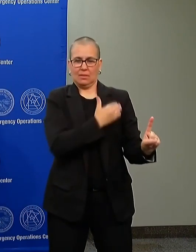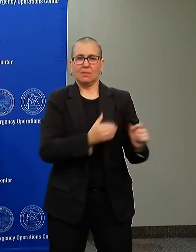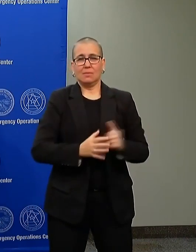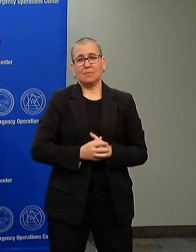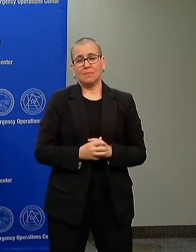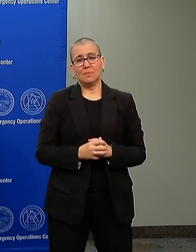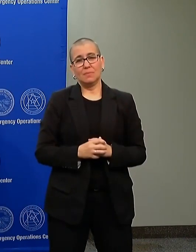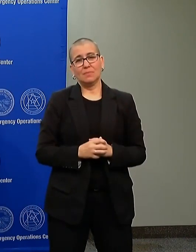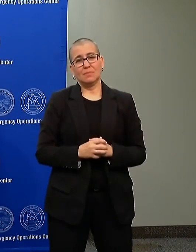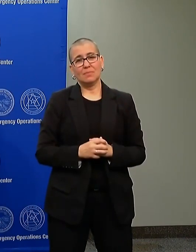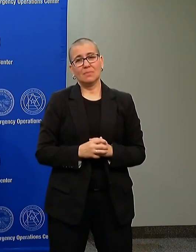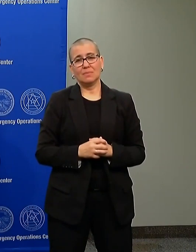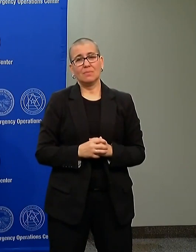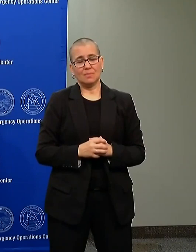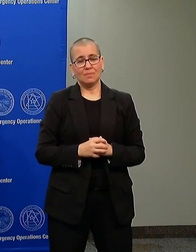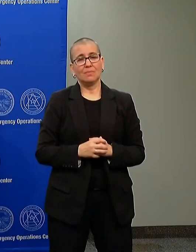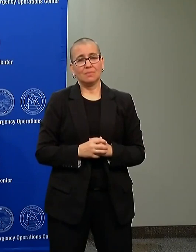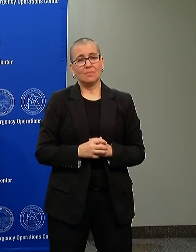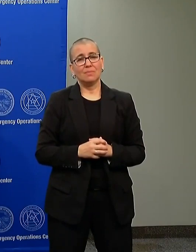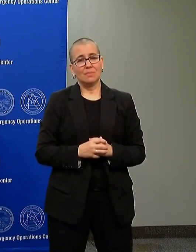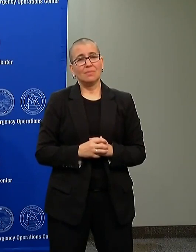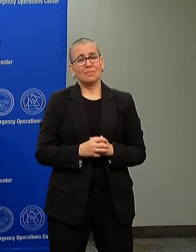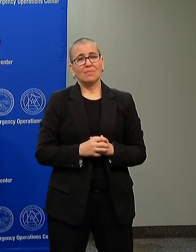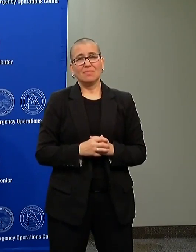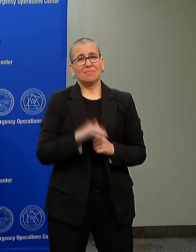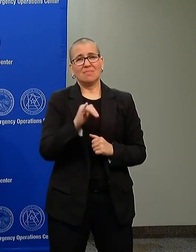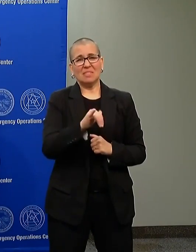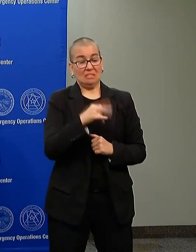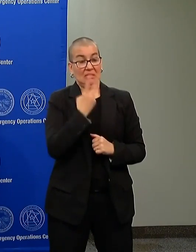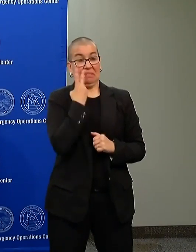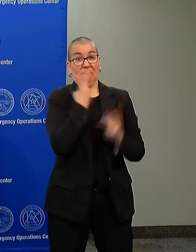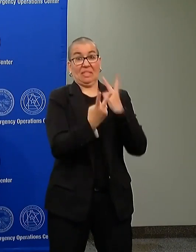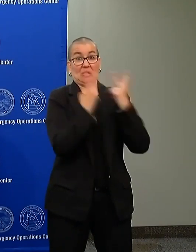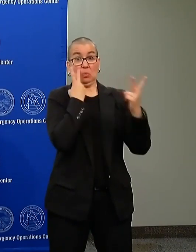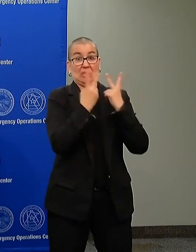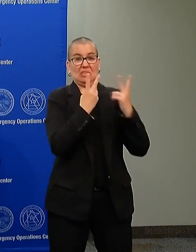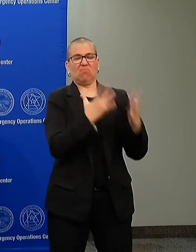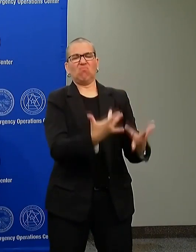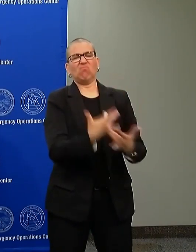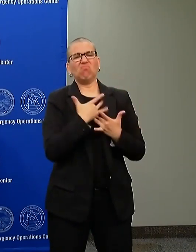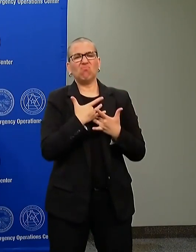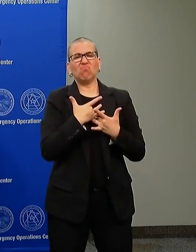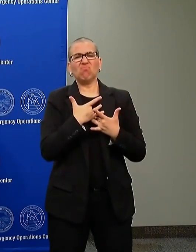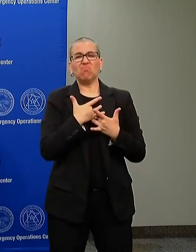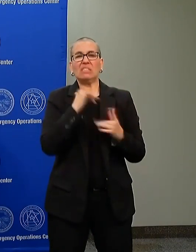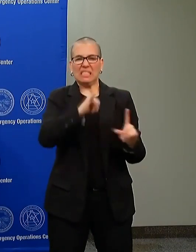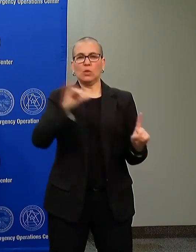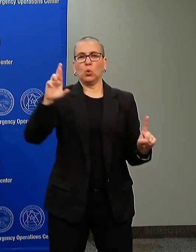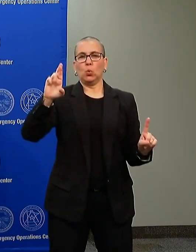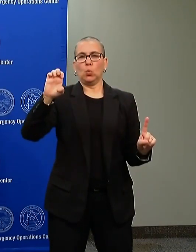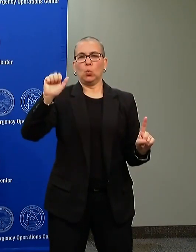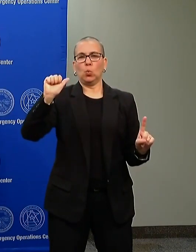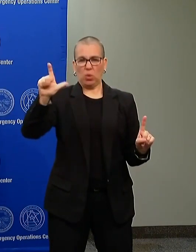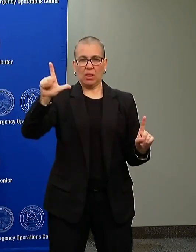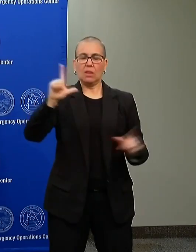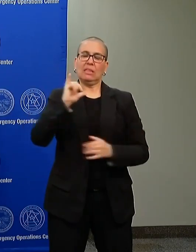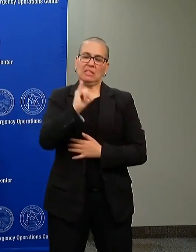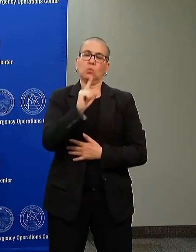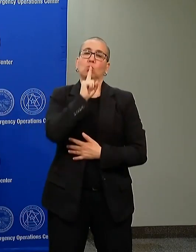That frustration, that pain is real and it's legitimate. And to all of the people in our community